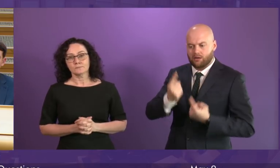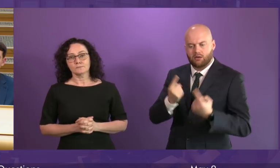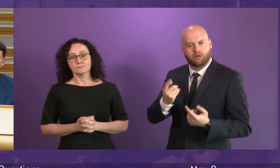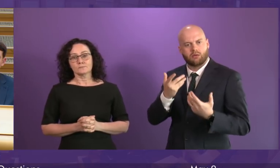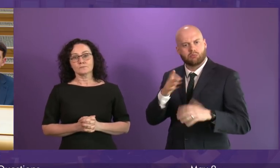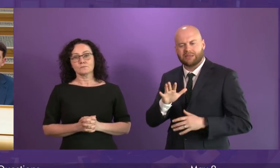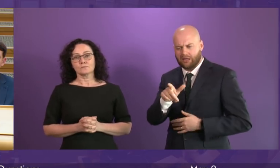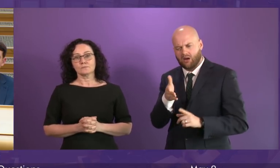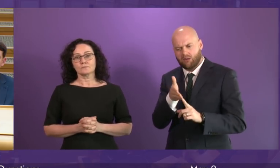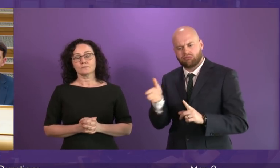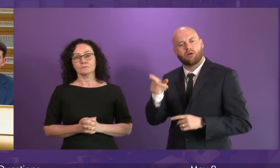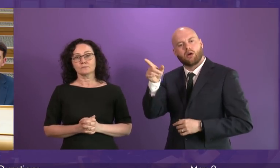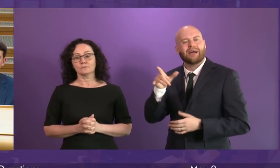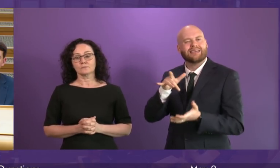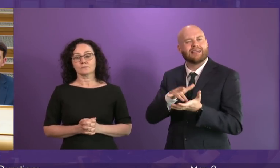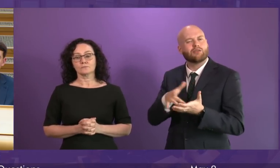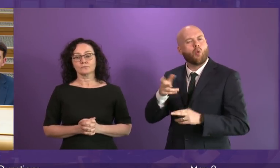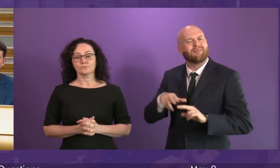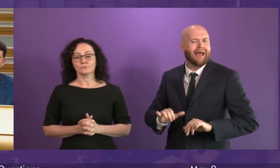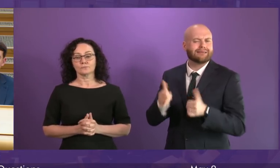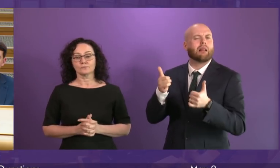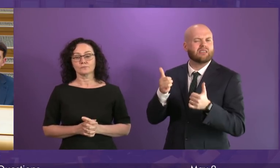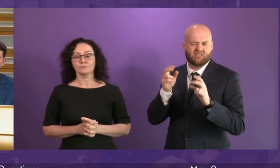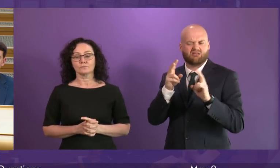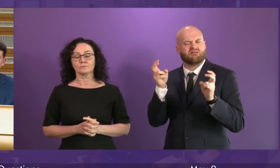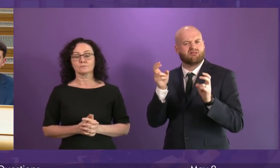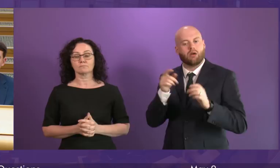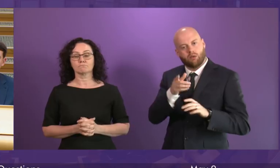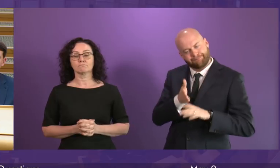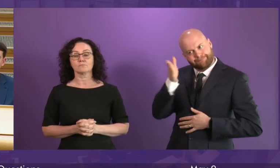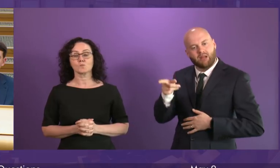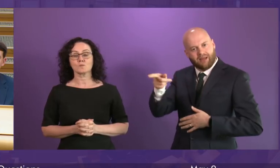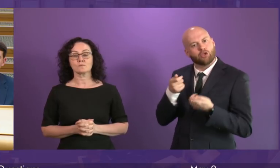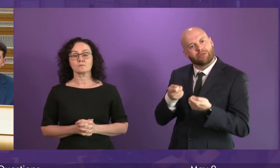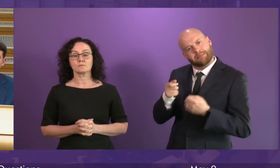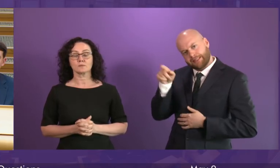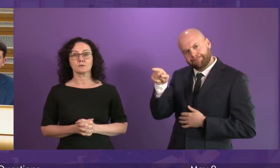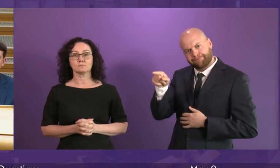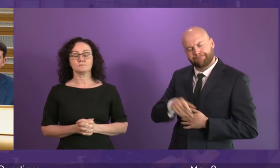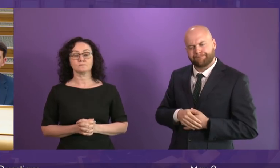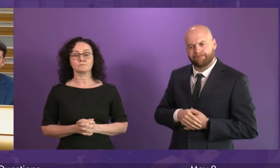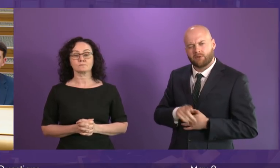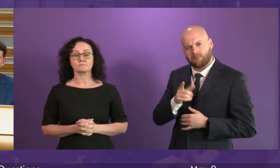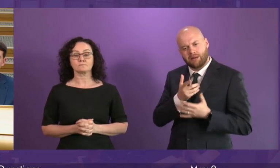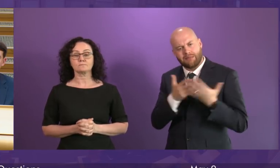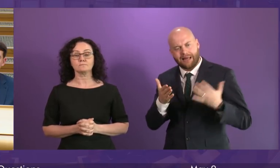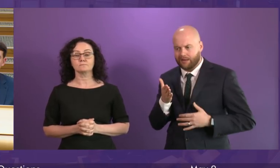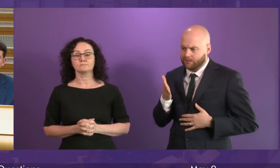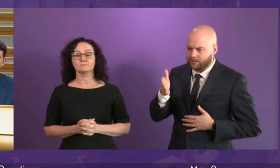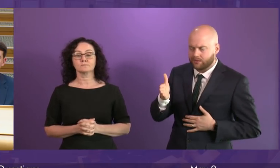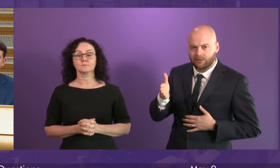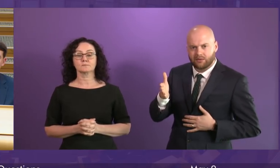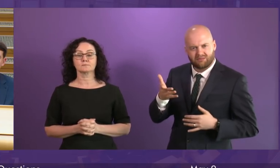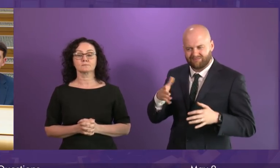centres of excellence in Edinburgh and Glasgow for treatment where many have received partial